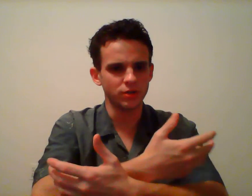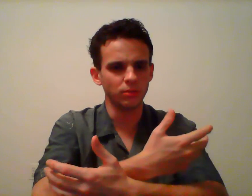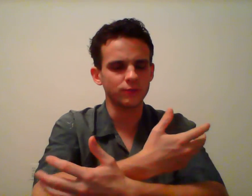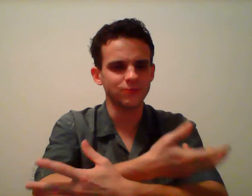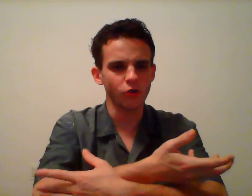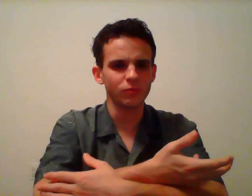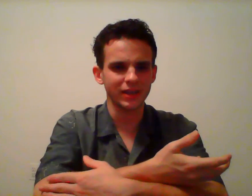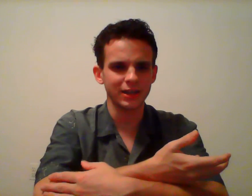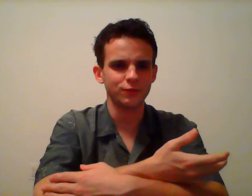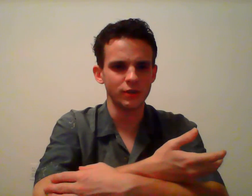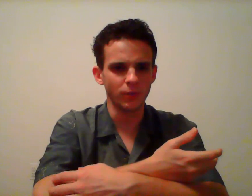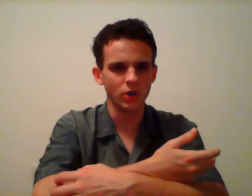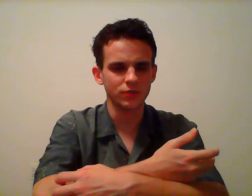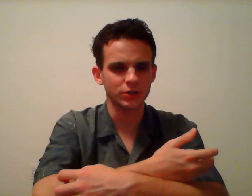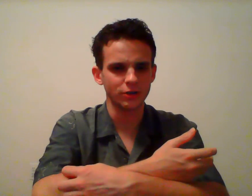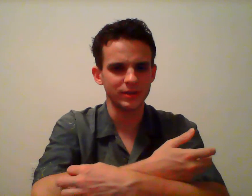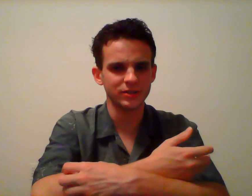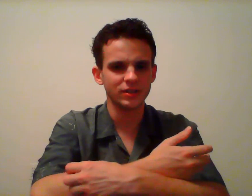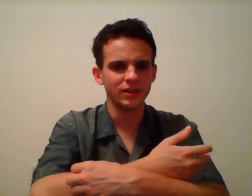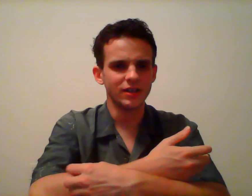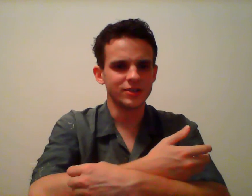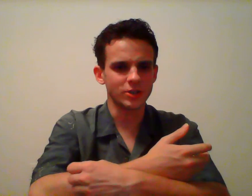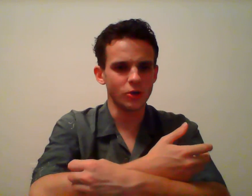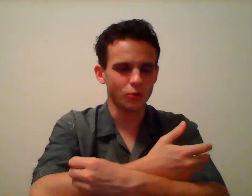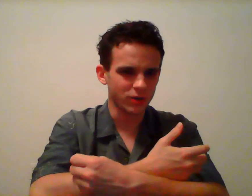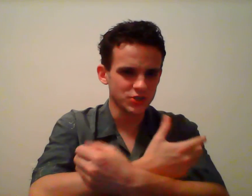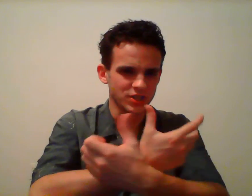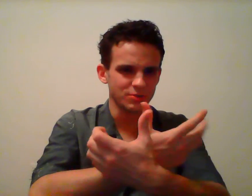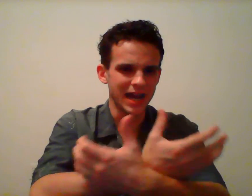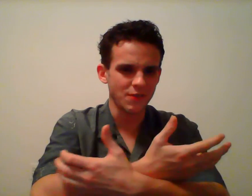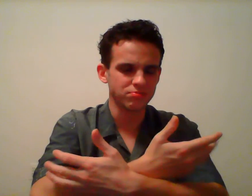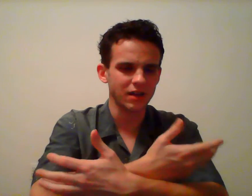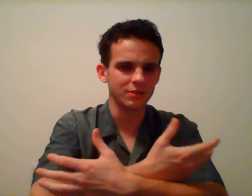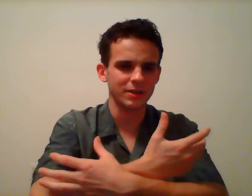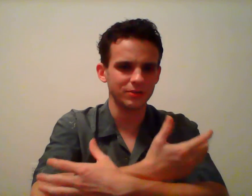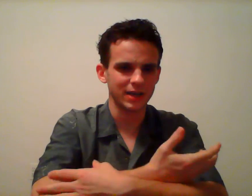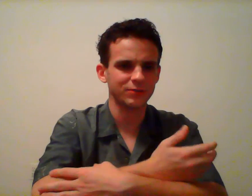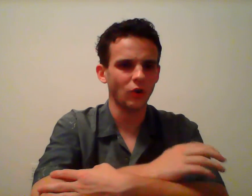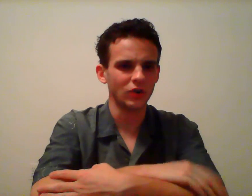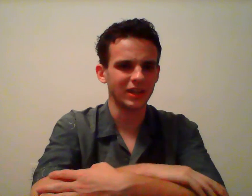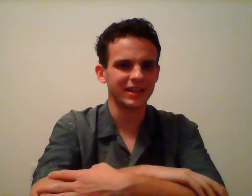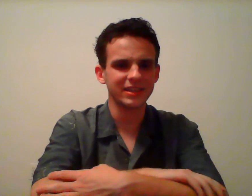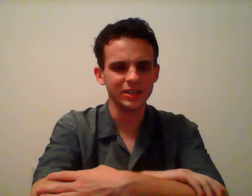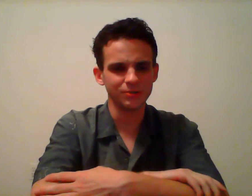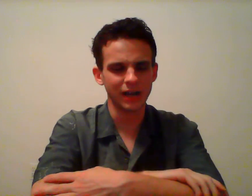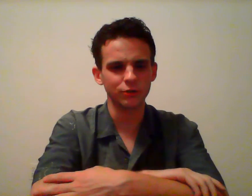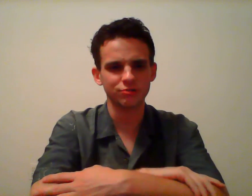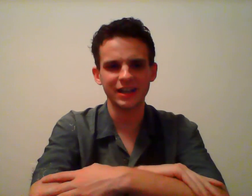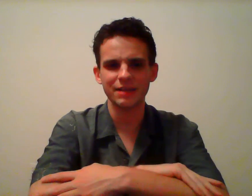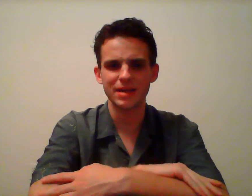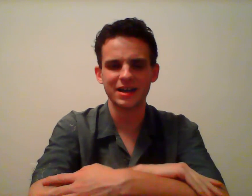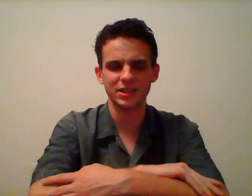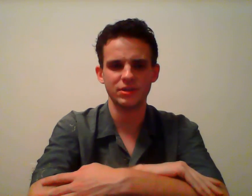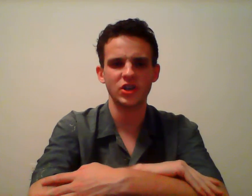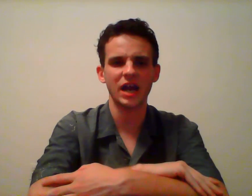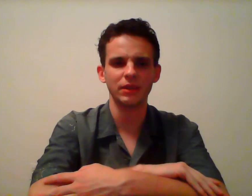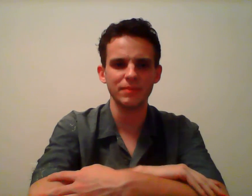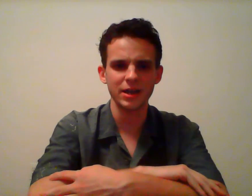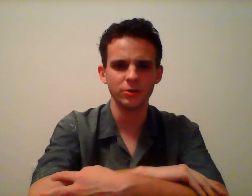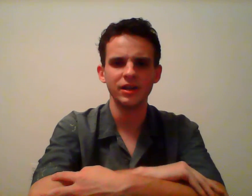than public forum land for the bulk of the tournament, so questions that you have are probably better left online here, and I will try and get back to them in a timely manner.